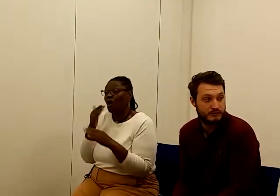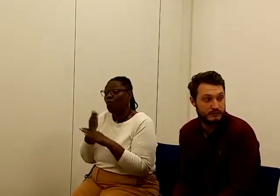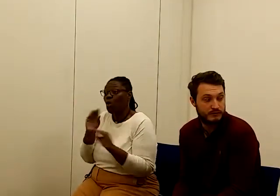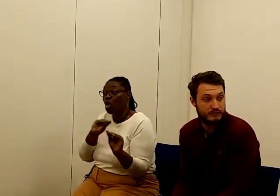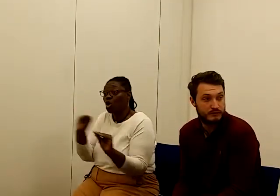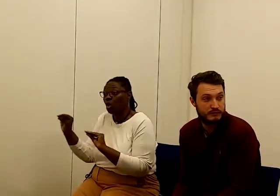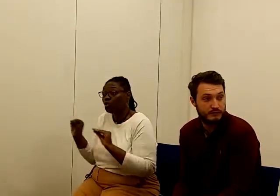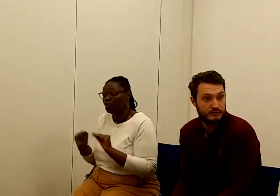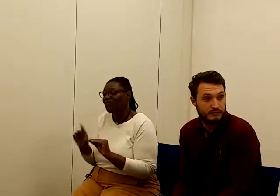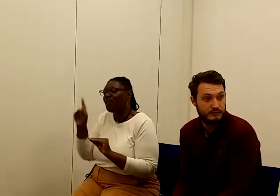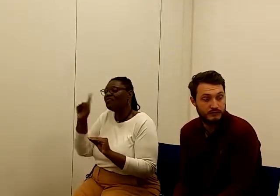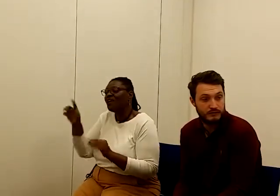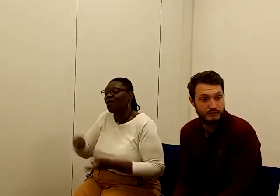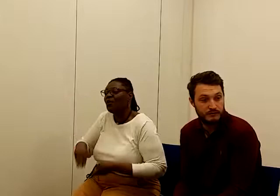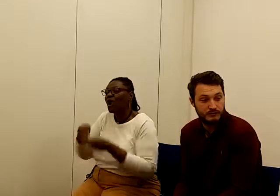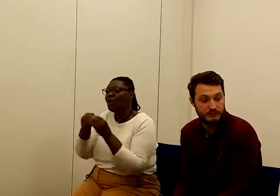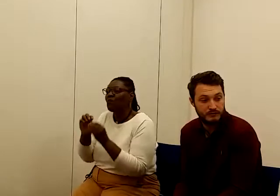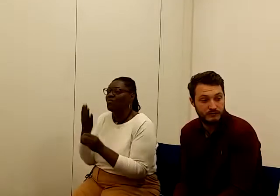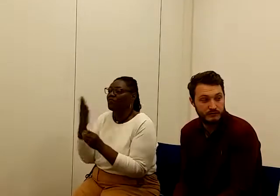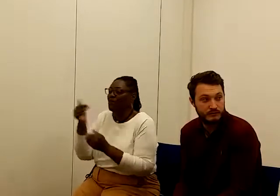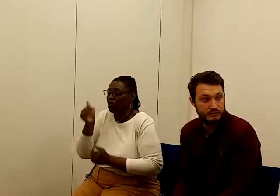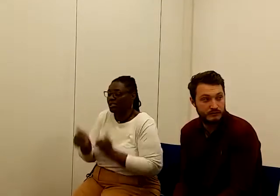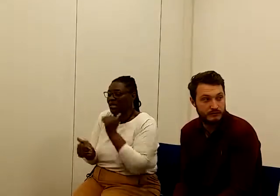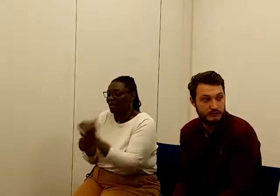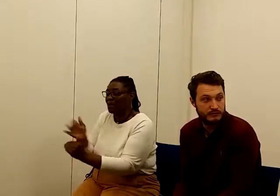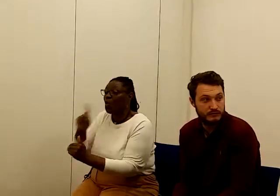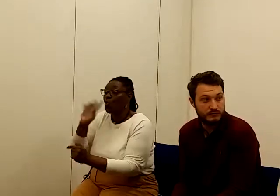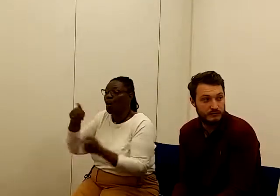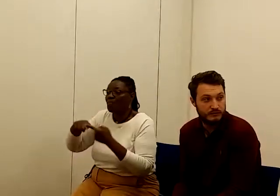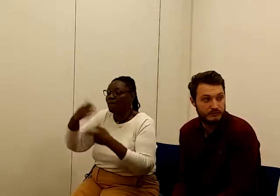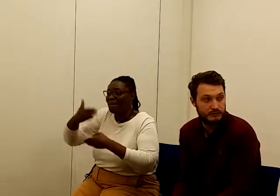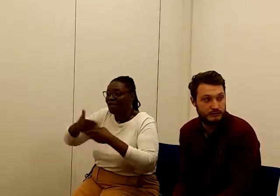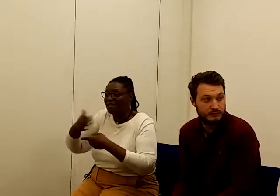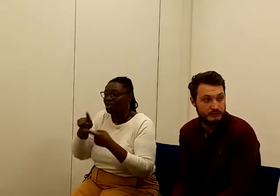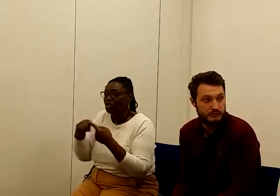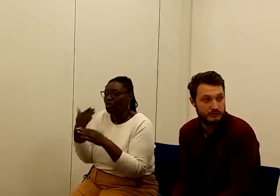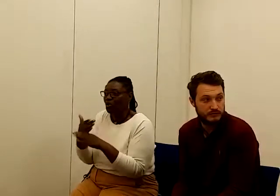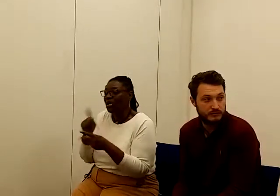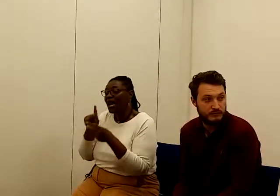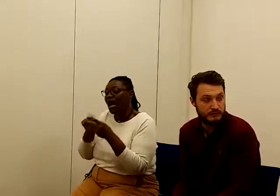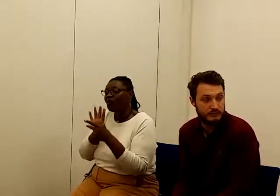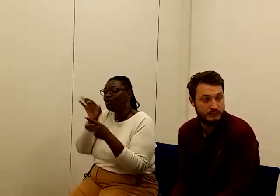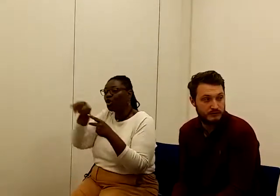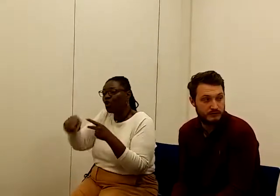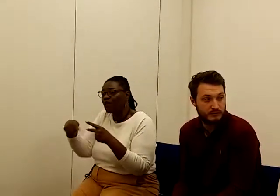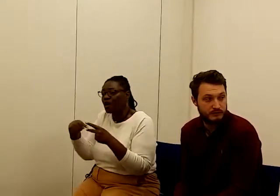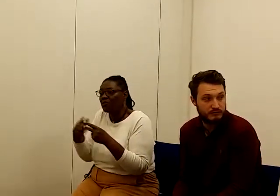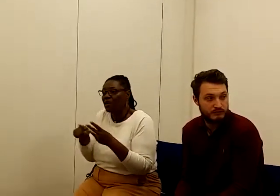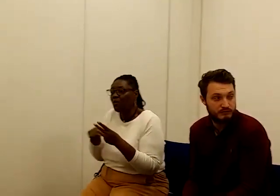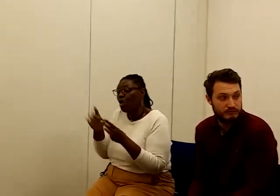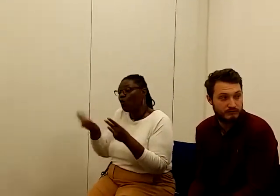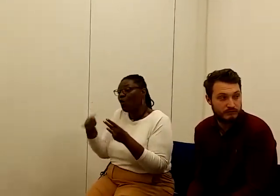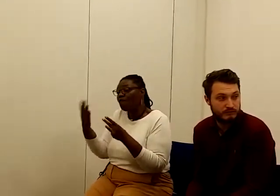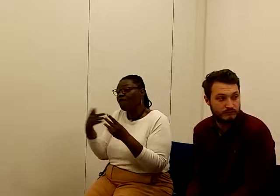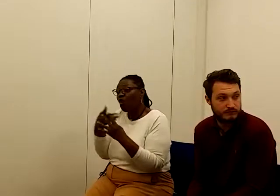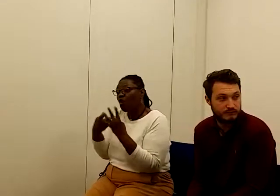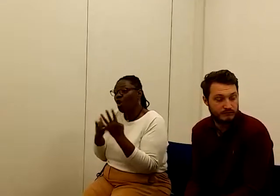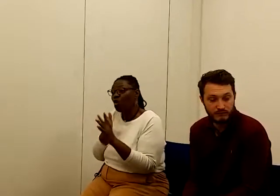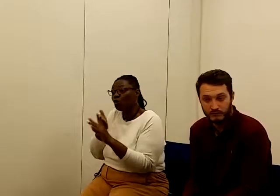to come up with a four-step plan. What are your barriers to you working? How can you overcome them? What four goals have you got? And this is